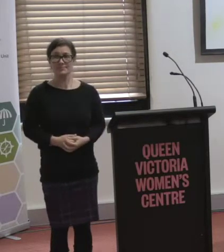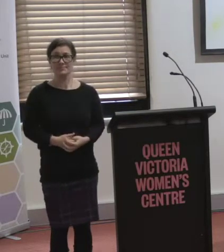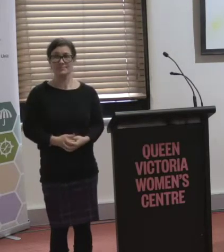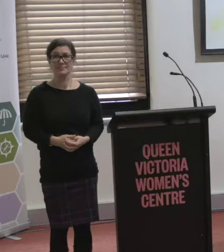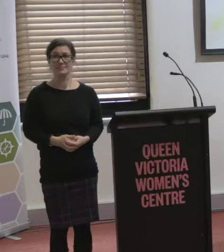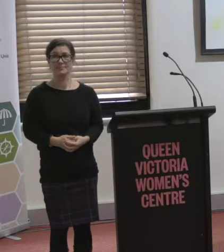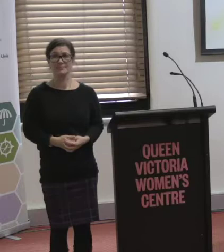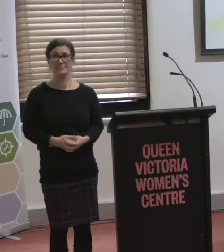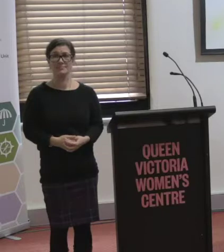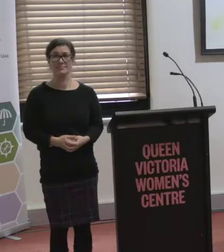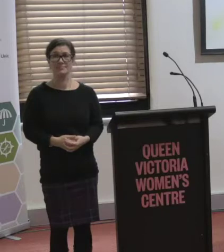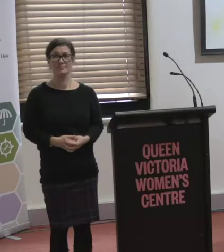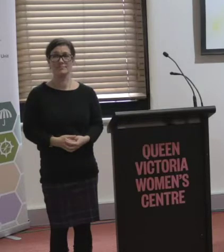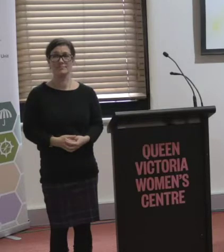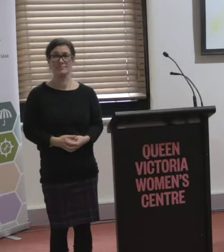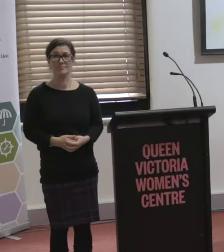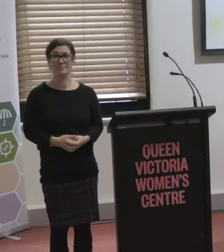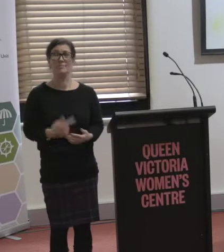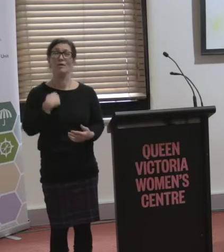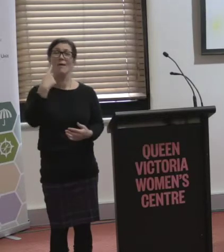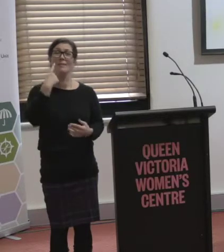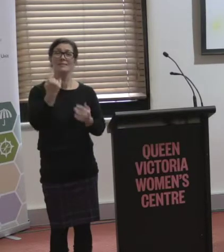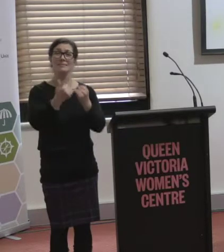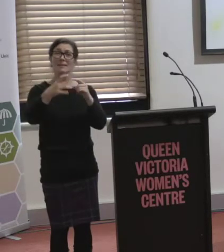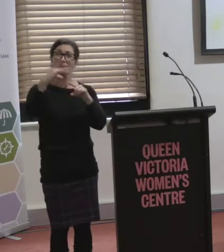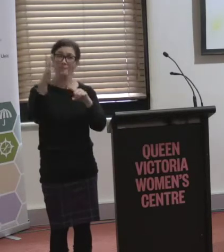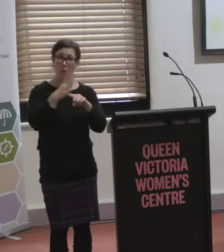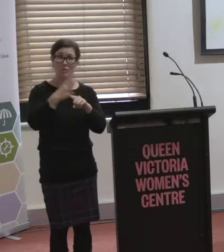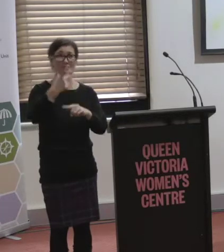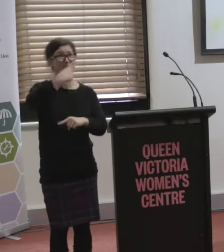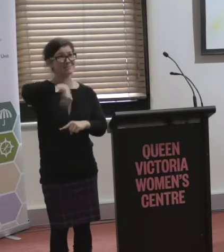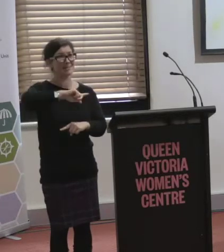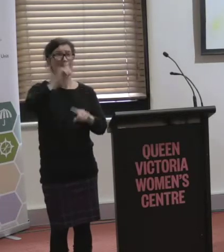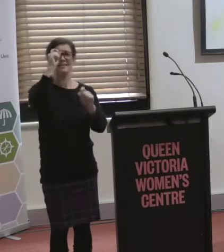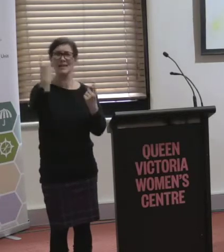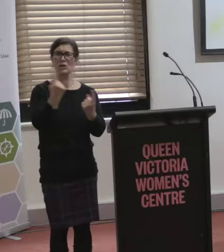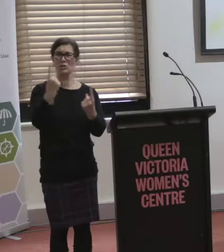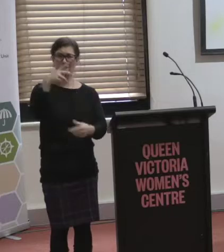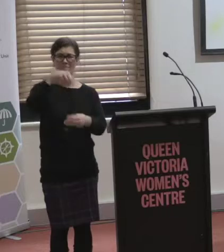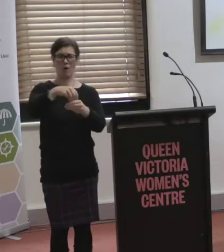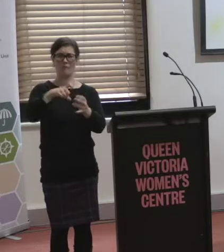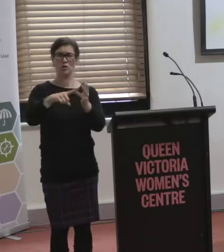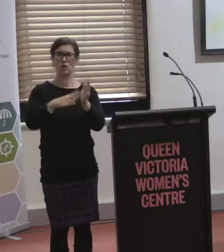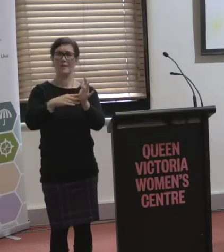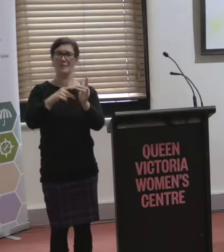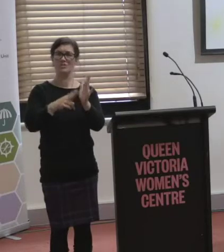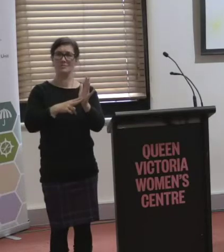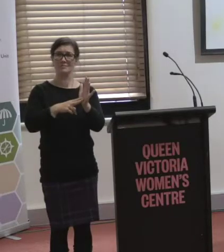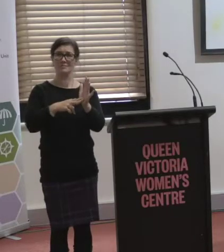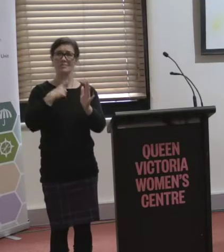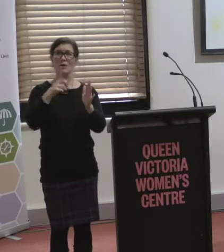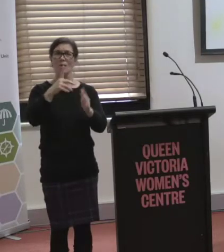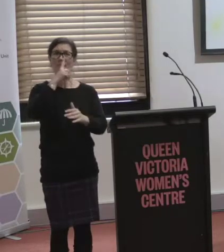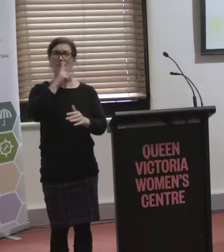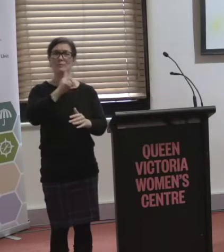There we go. So I think it's important that we understand who's on the commission. A lot of people say to me, well I don't know, who's on there?